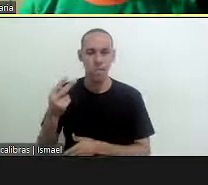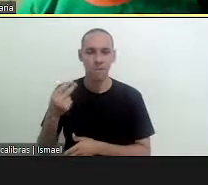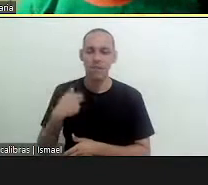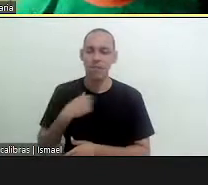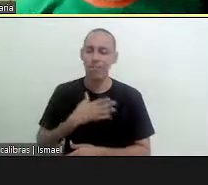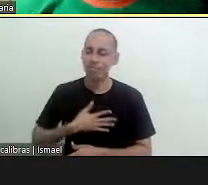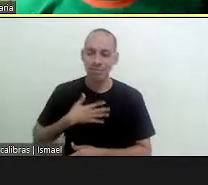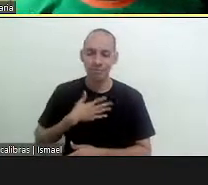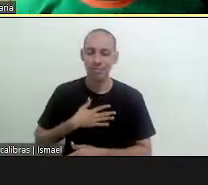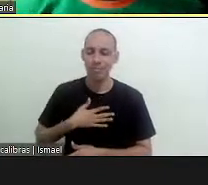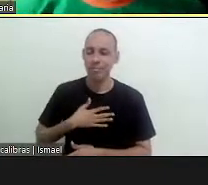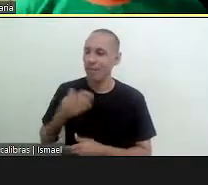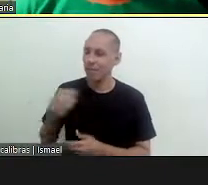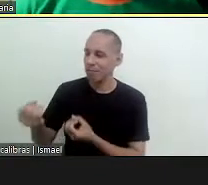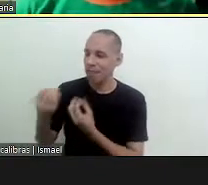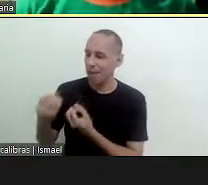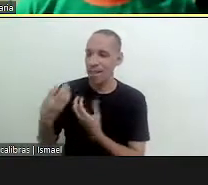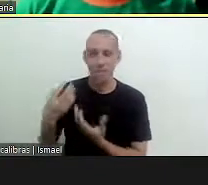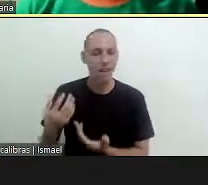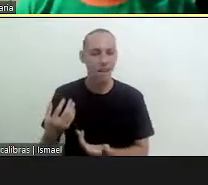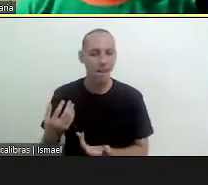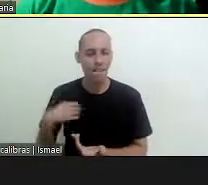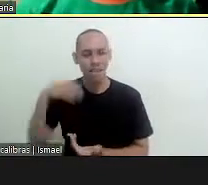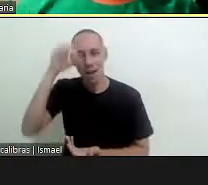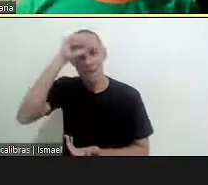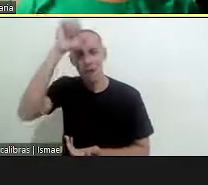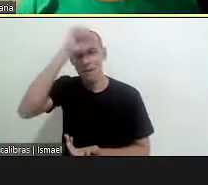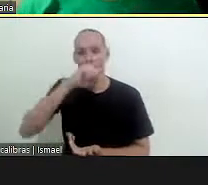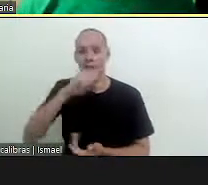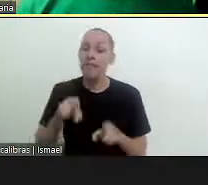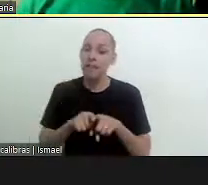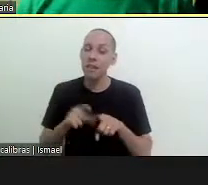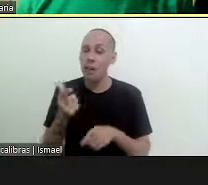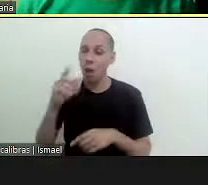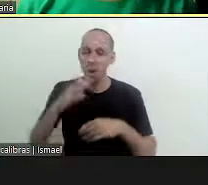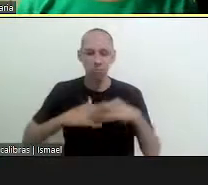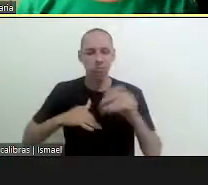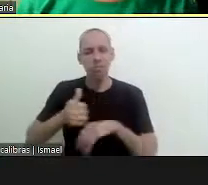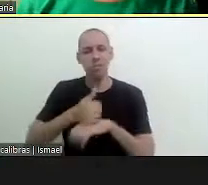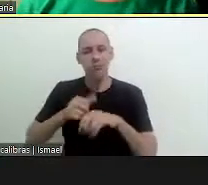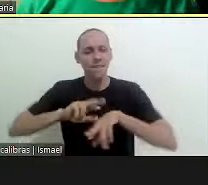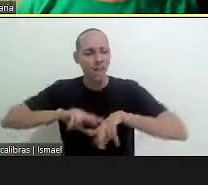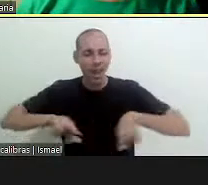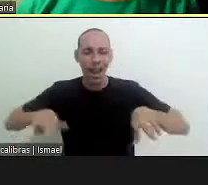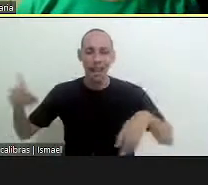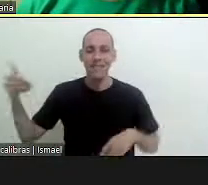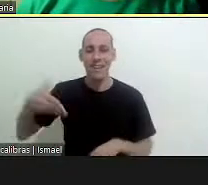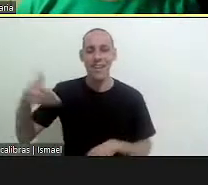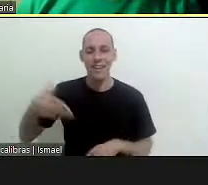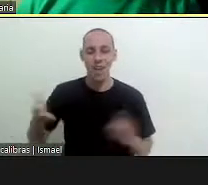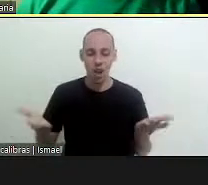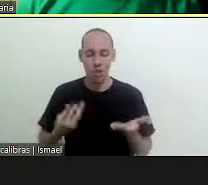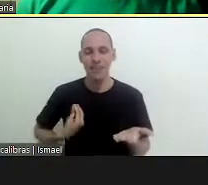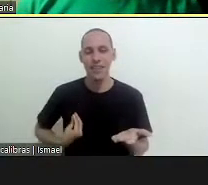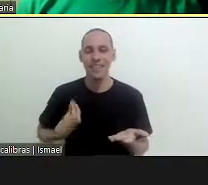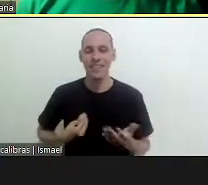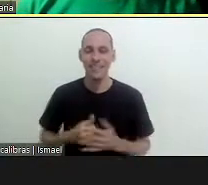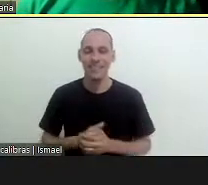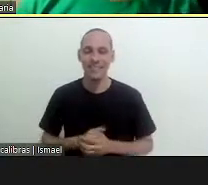and who i find very dear and i always learn a lot from him as well as many professionals who today